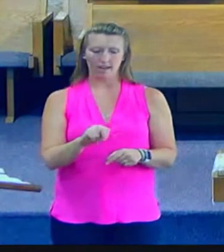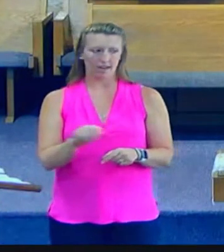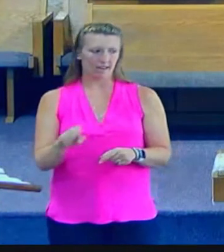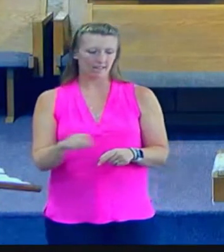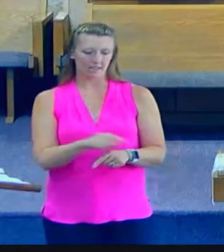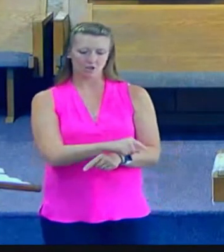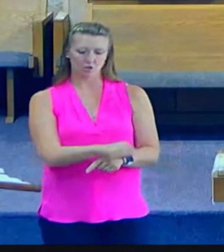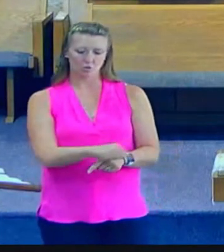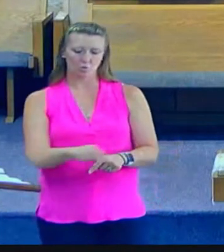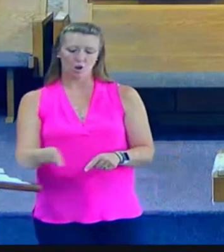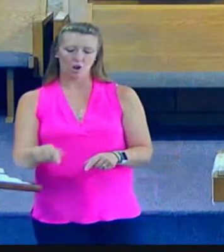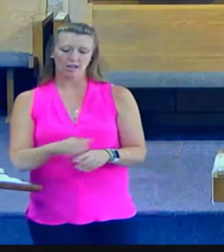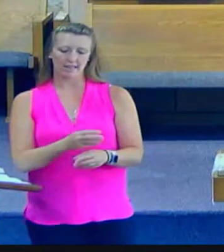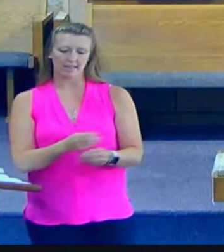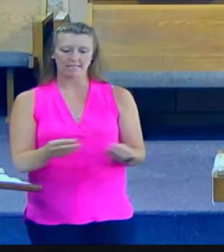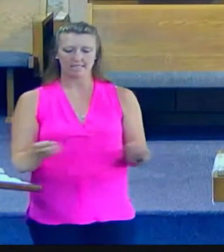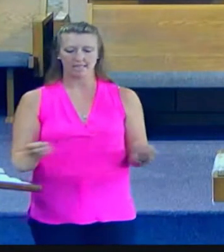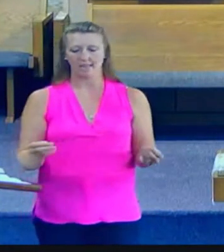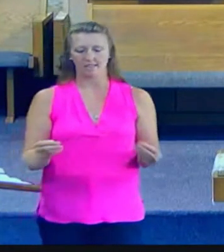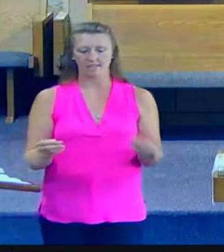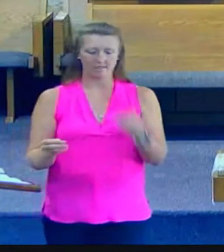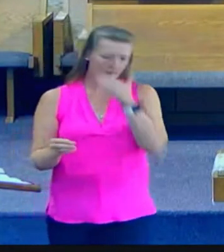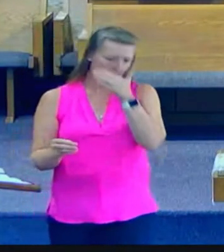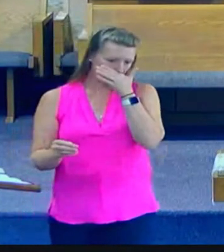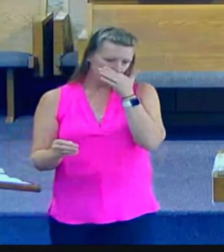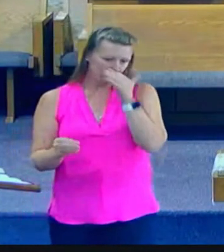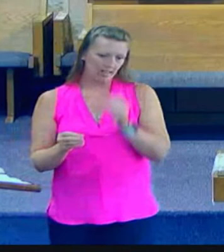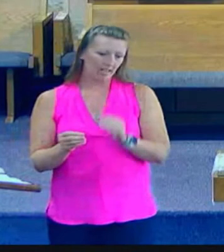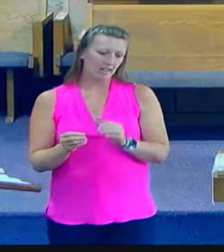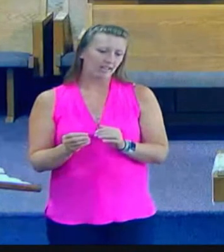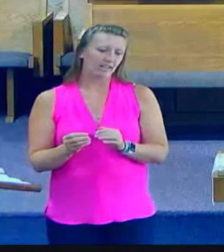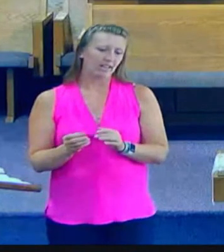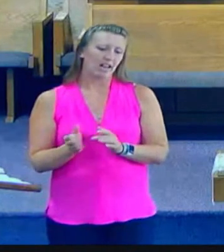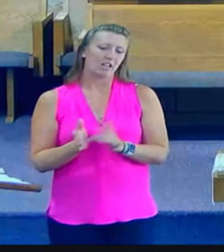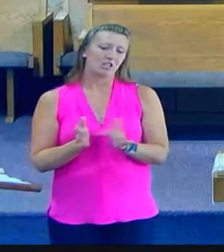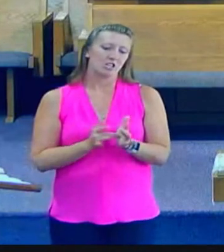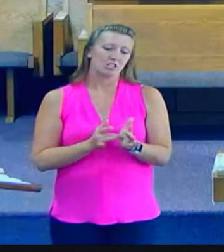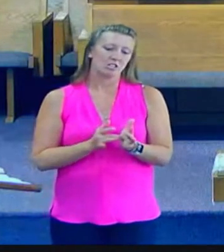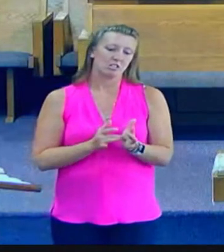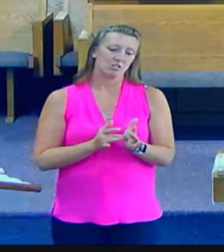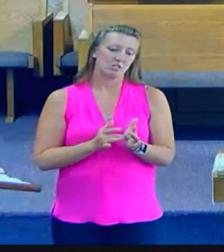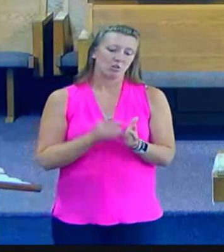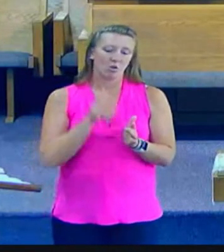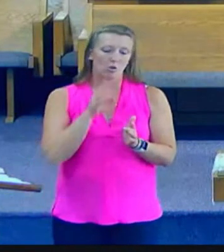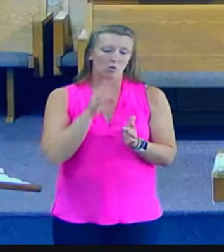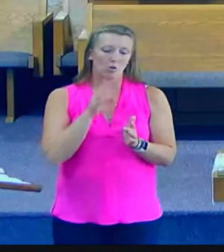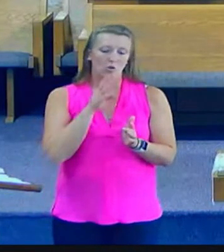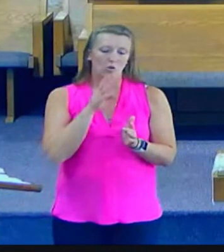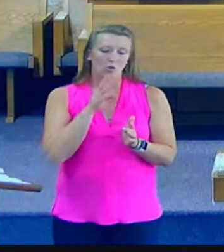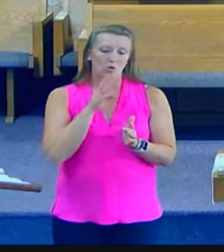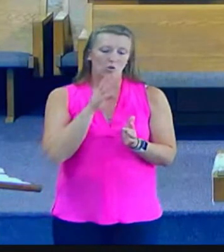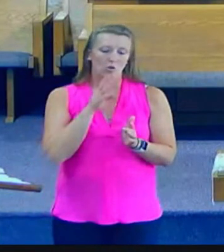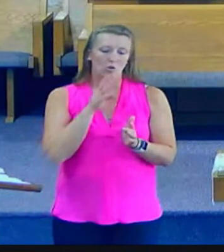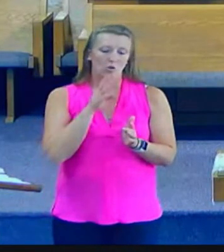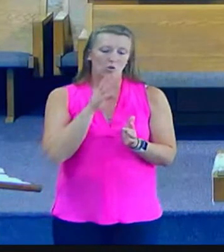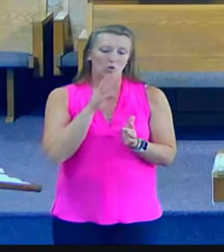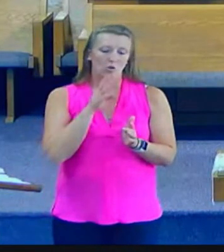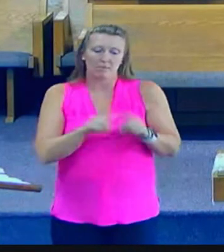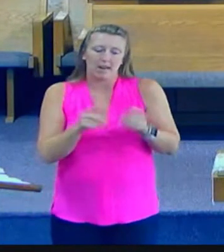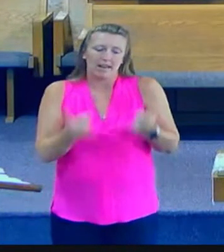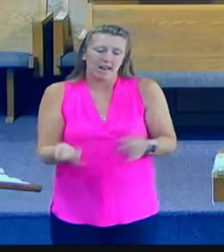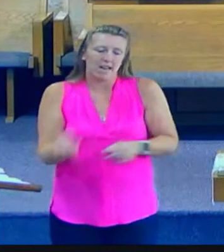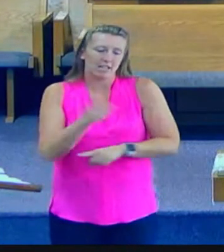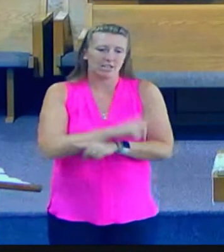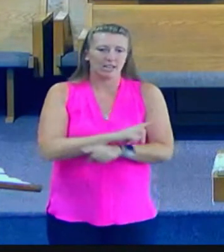hard against the Pharisees. But today was not going to be the day. For Jesus is just beginning his